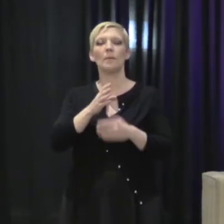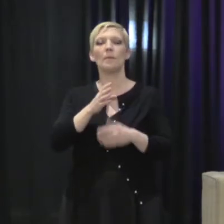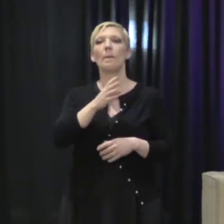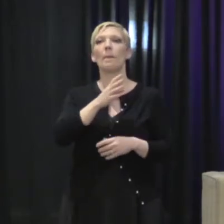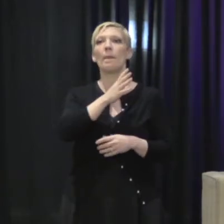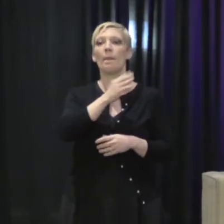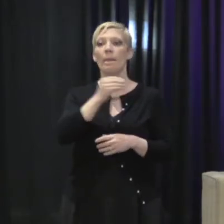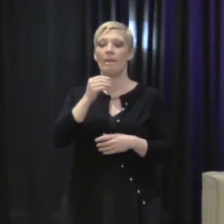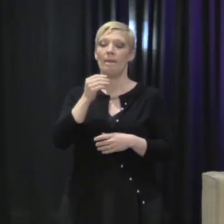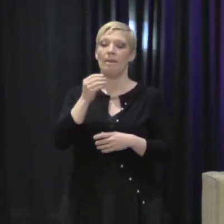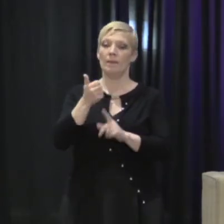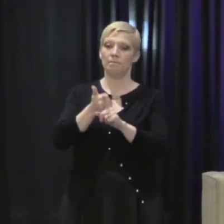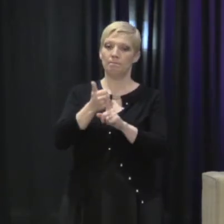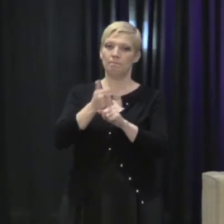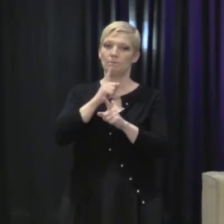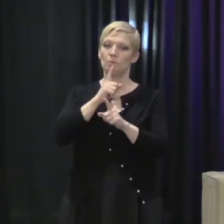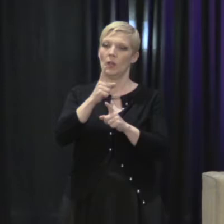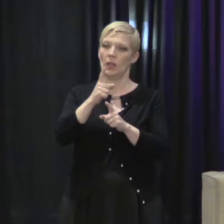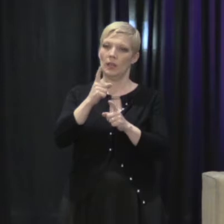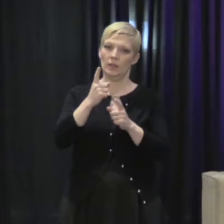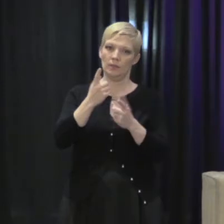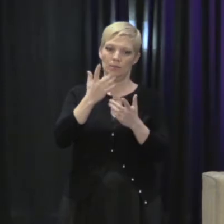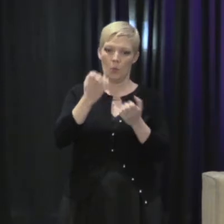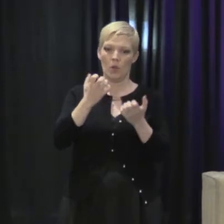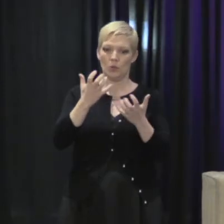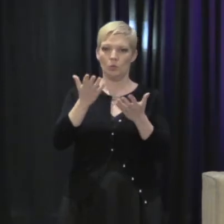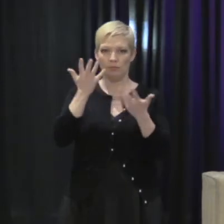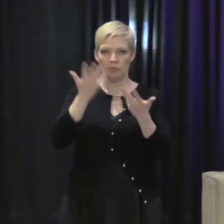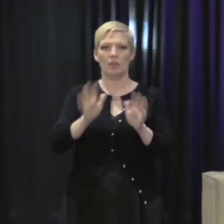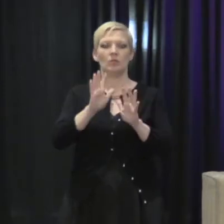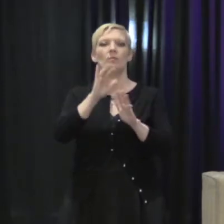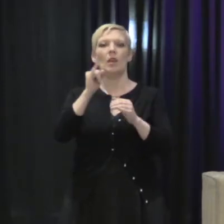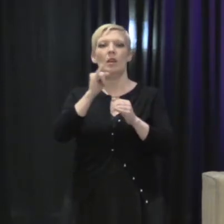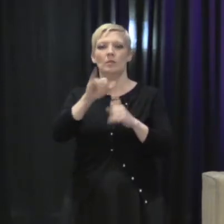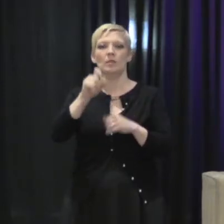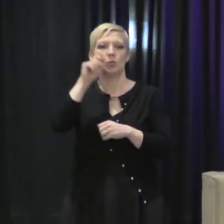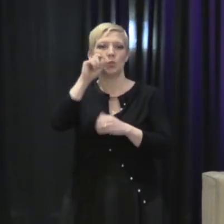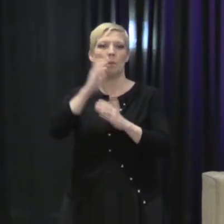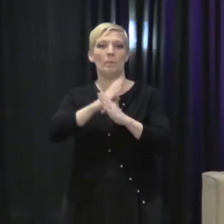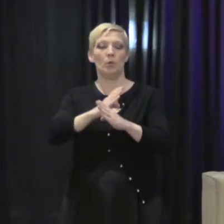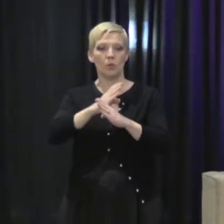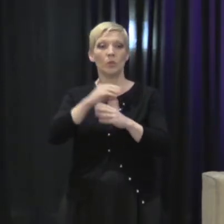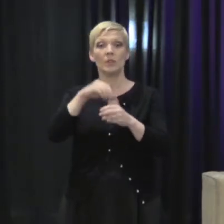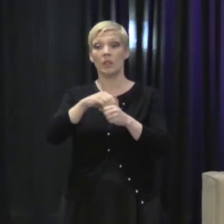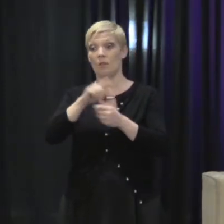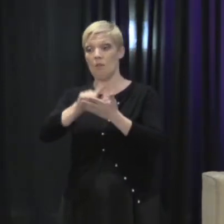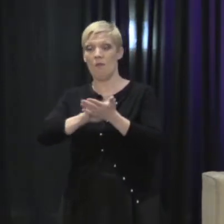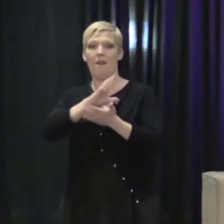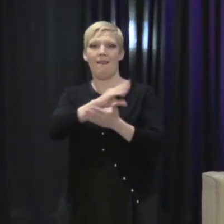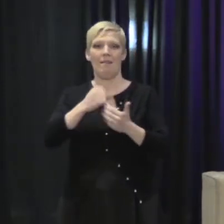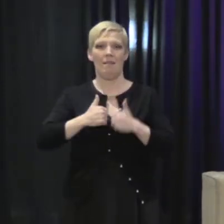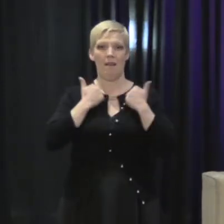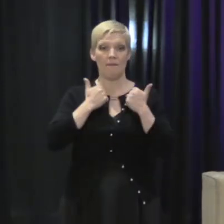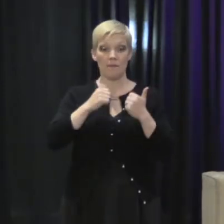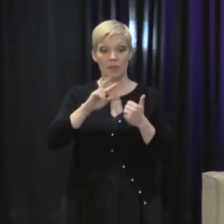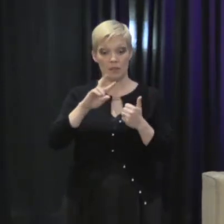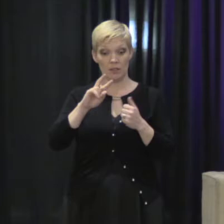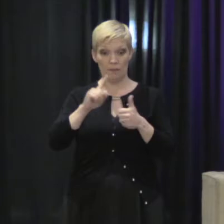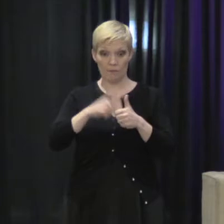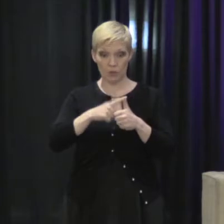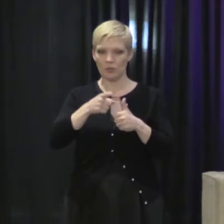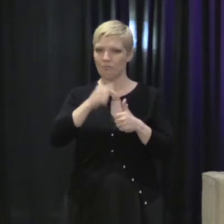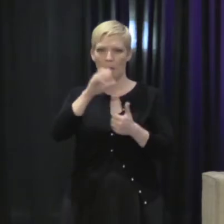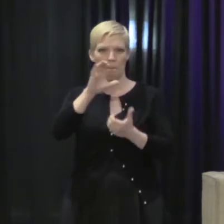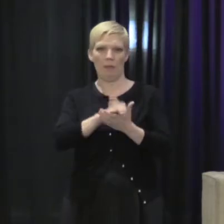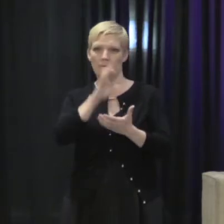biggest barriers to ending sexual harassment in law and in life. First of all, the disbelief of victims. And second of all, the